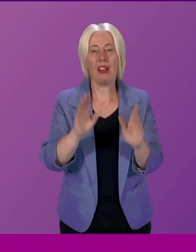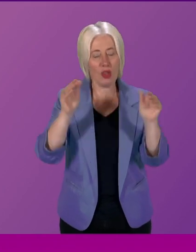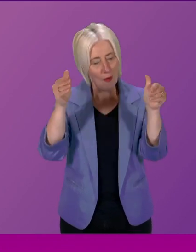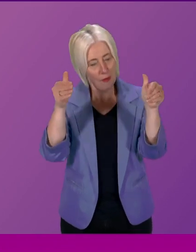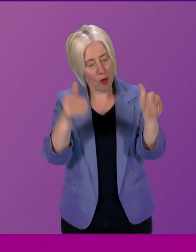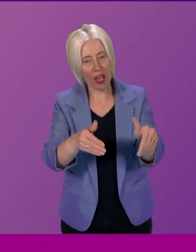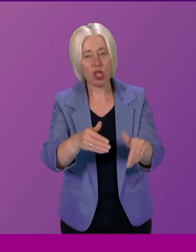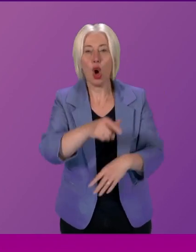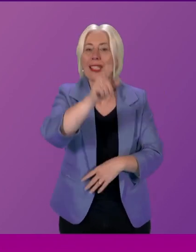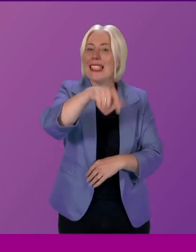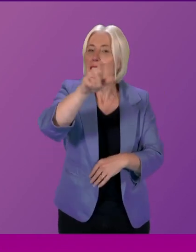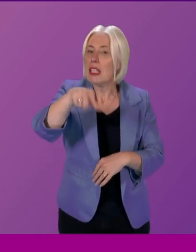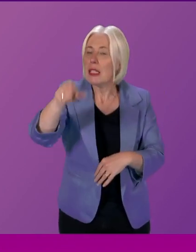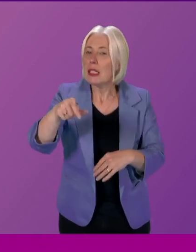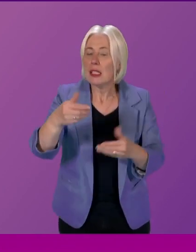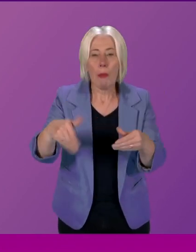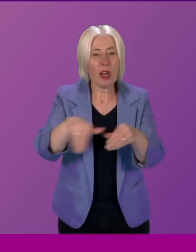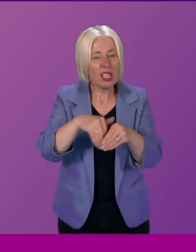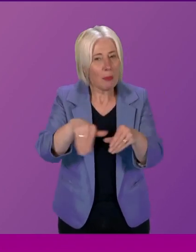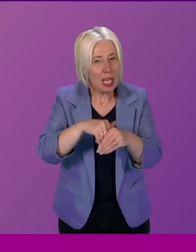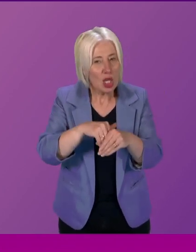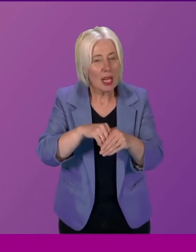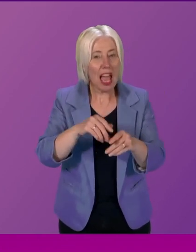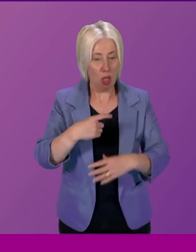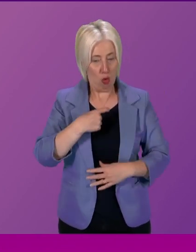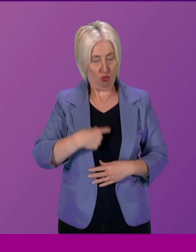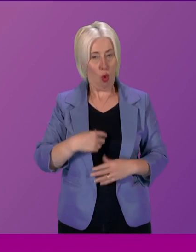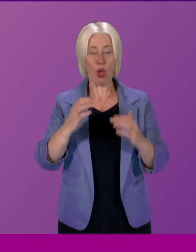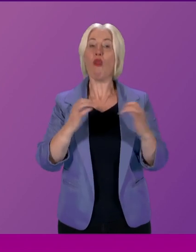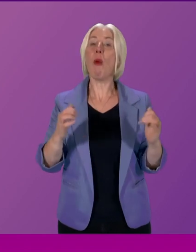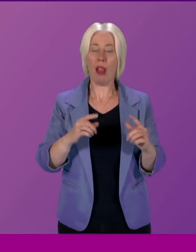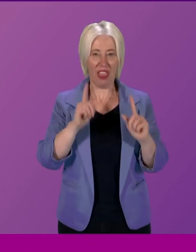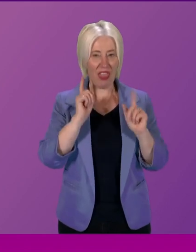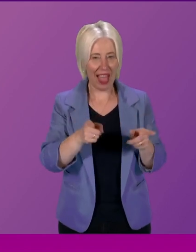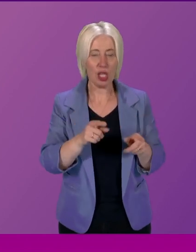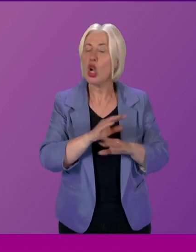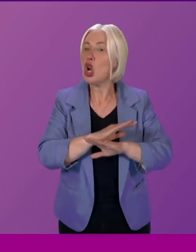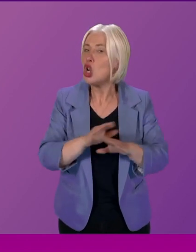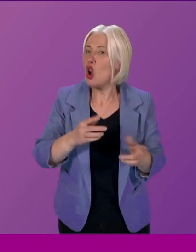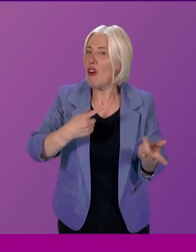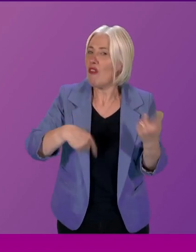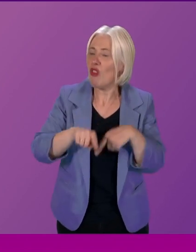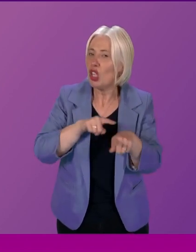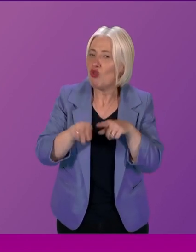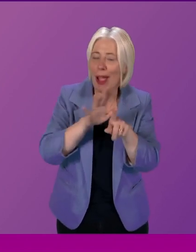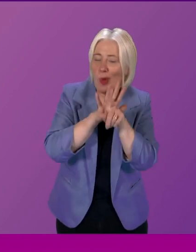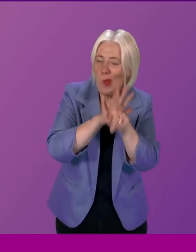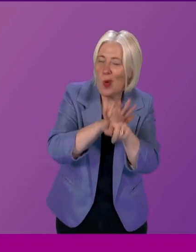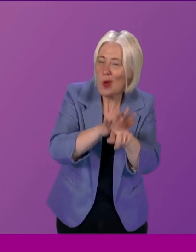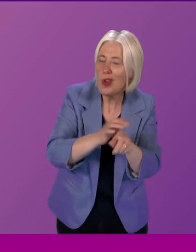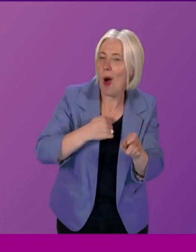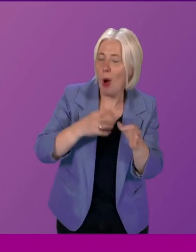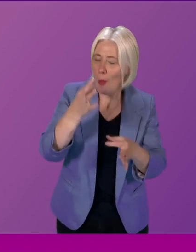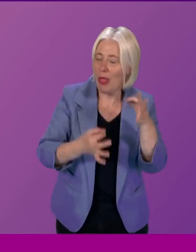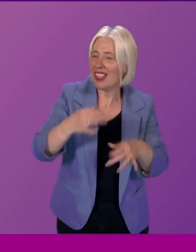on citizens' participation and the role of Parliament and not an attempt to push certain political views.